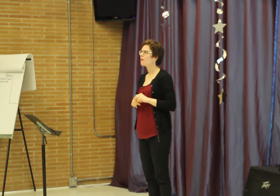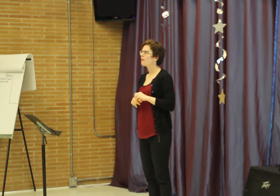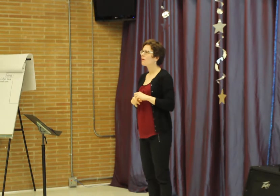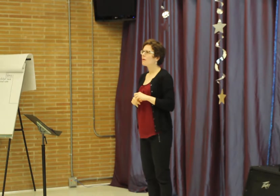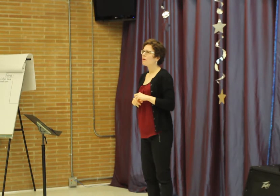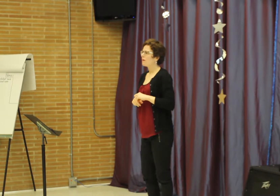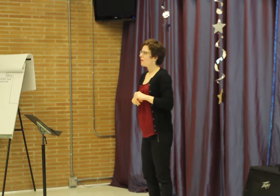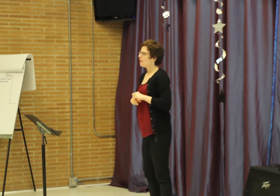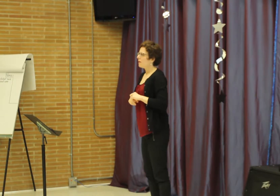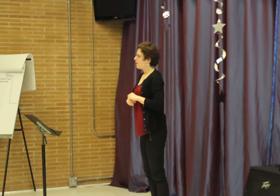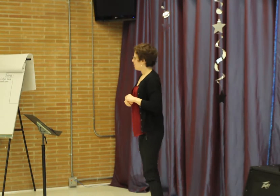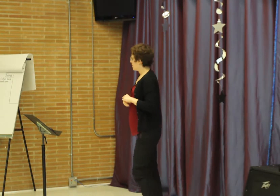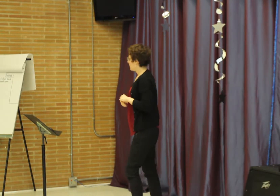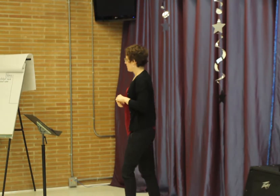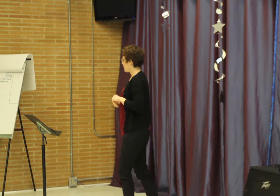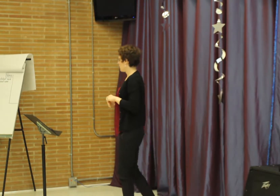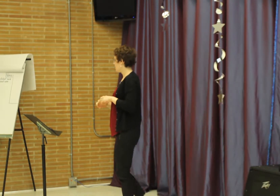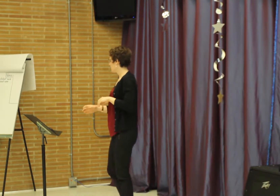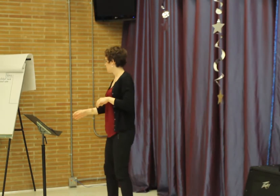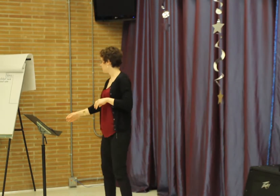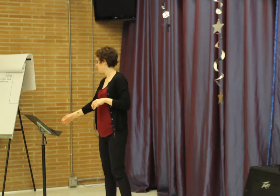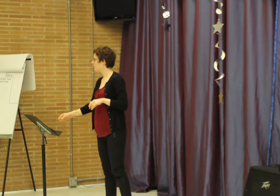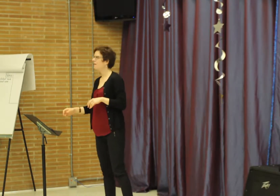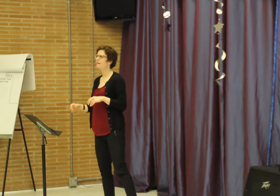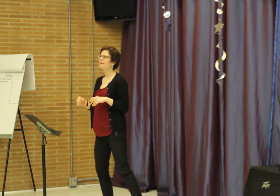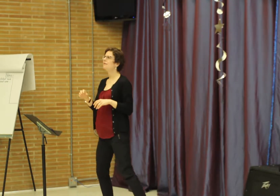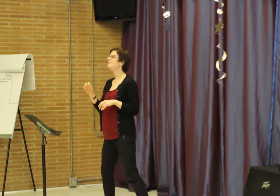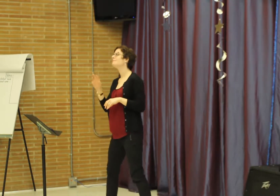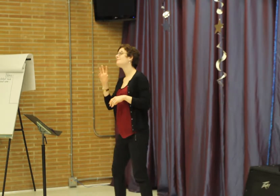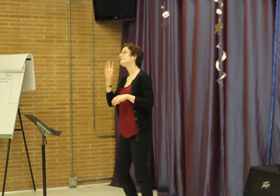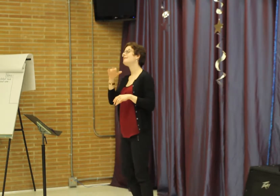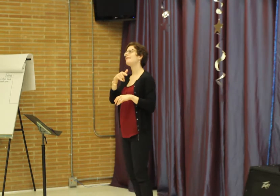that experts are telling them when it comes to their ability to learn a sign language.